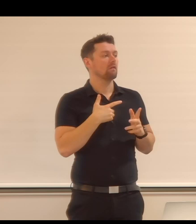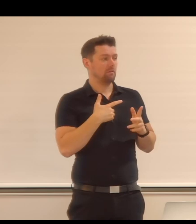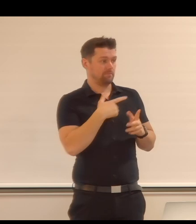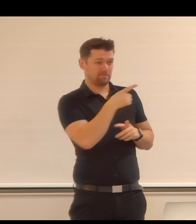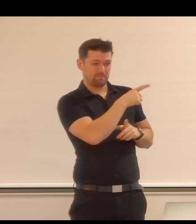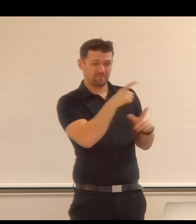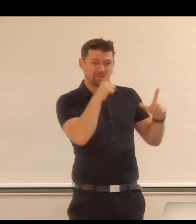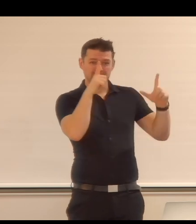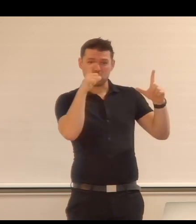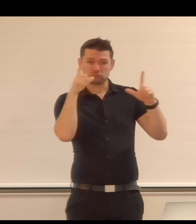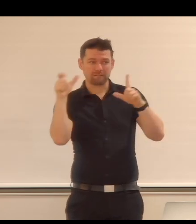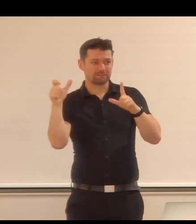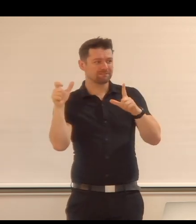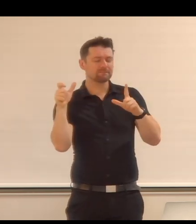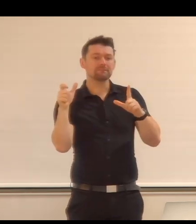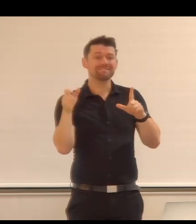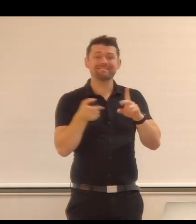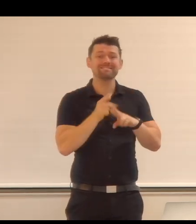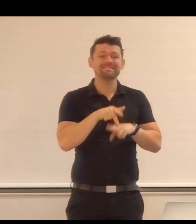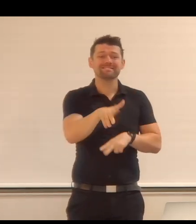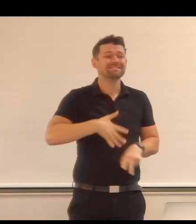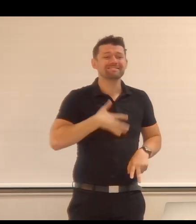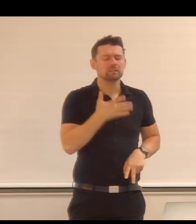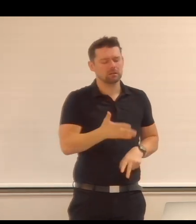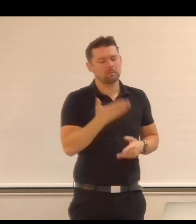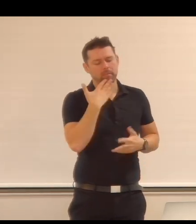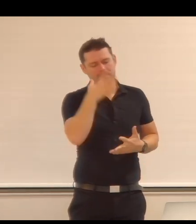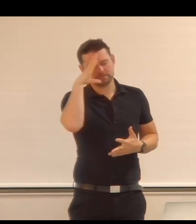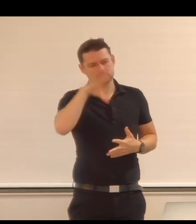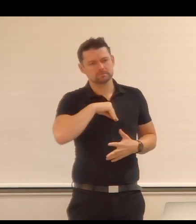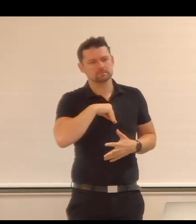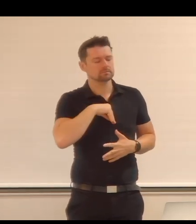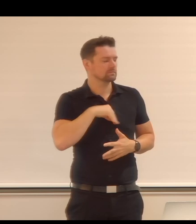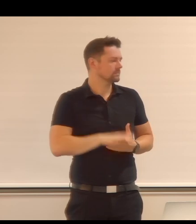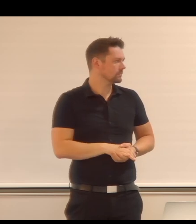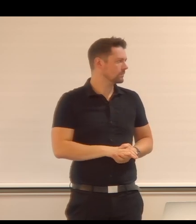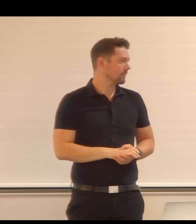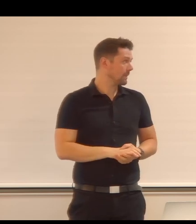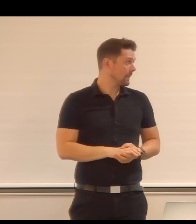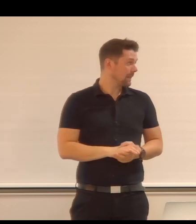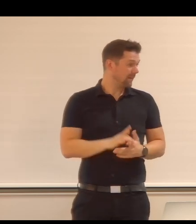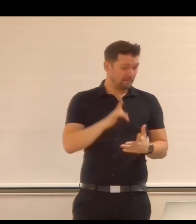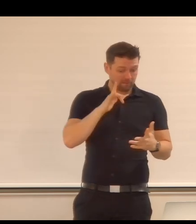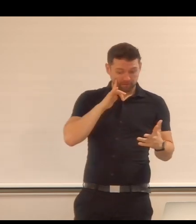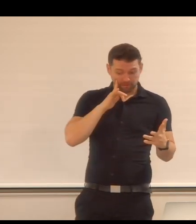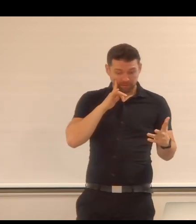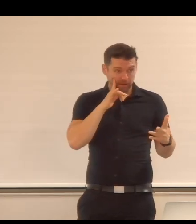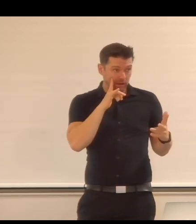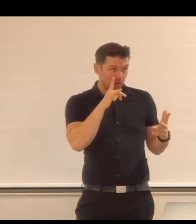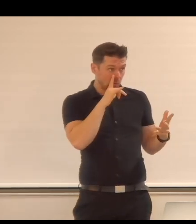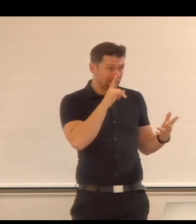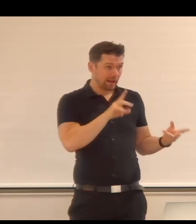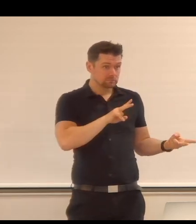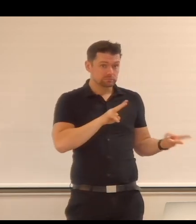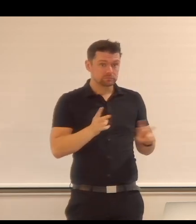but if you do not want to be photographed, also just do let us know. and yeah. Uh, I think we can slowly switch to our